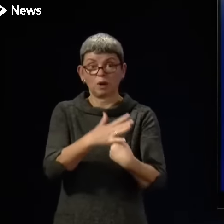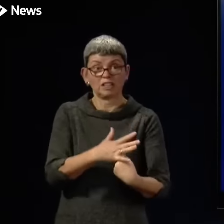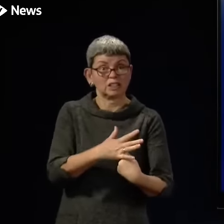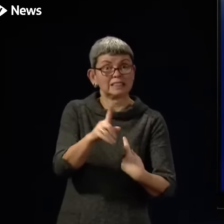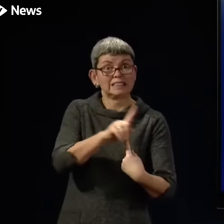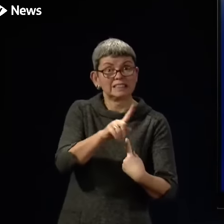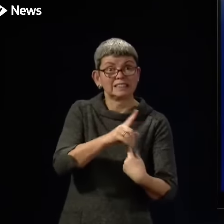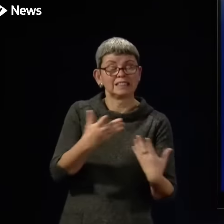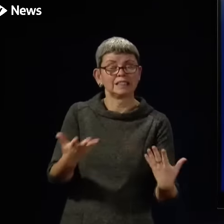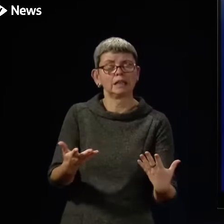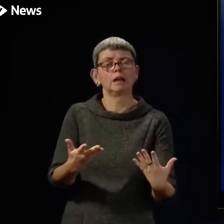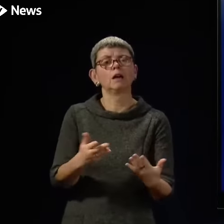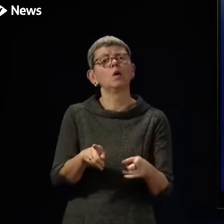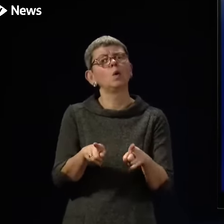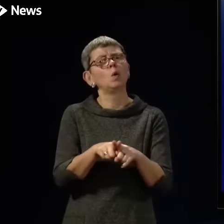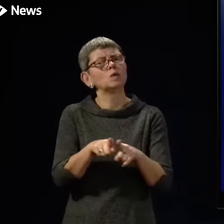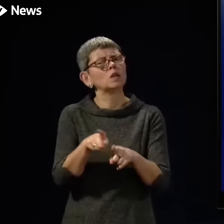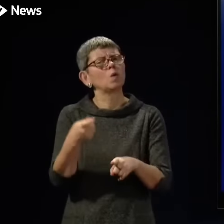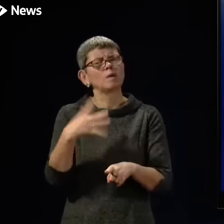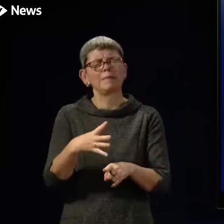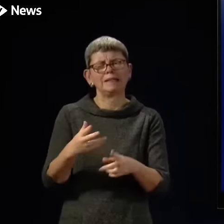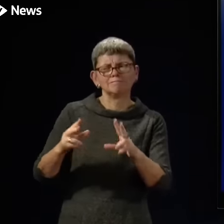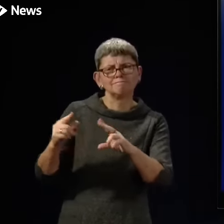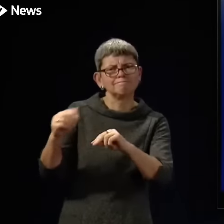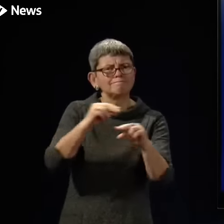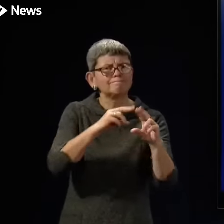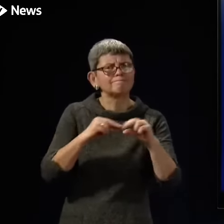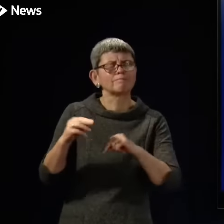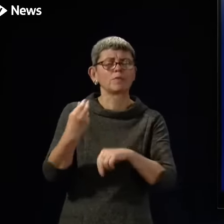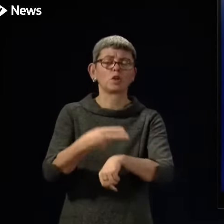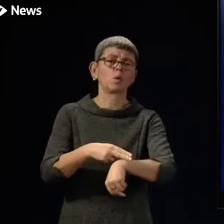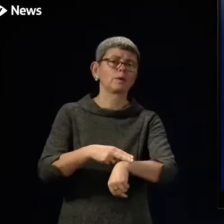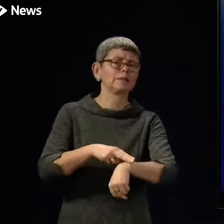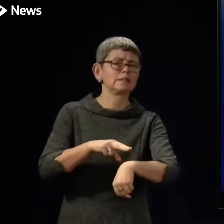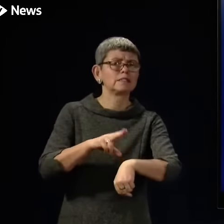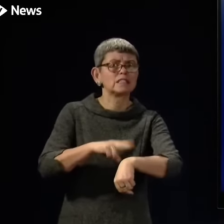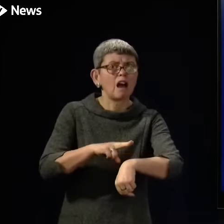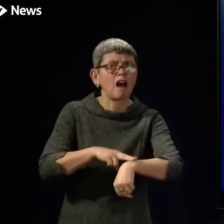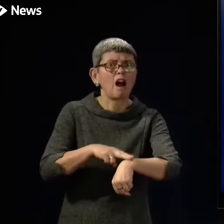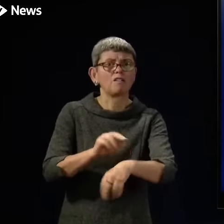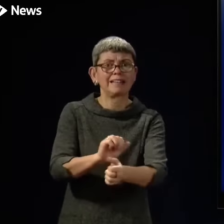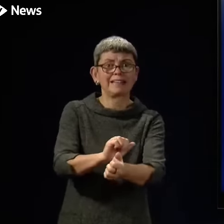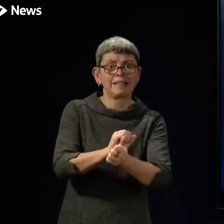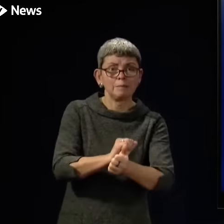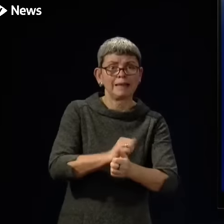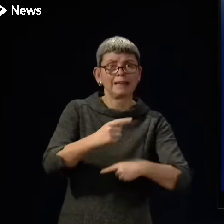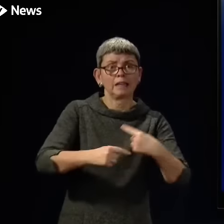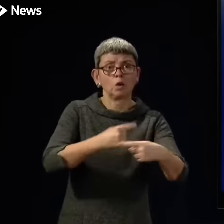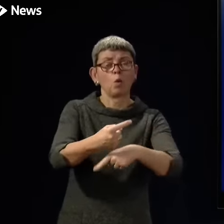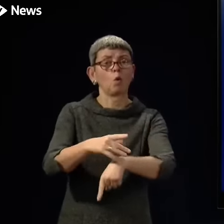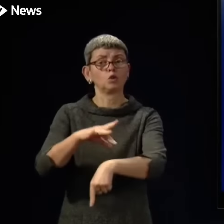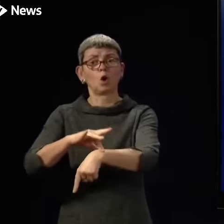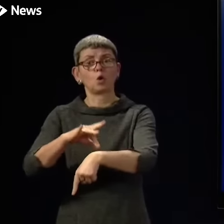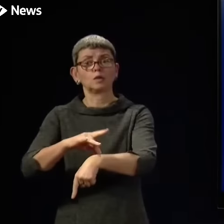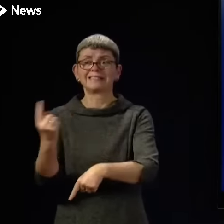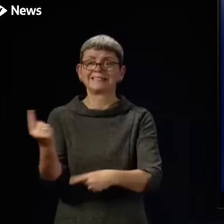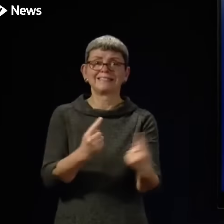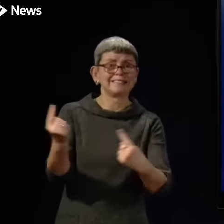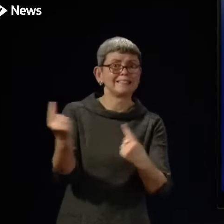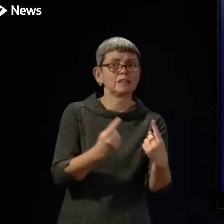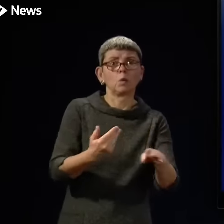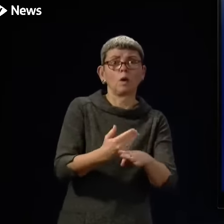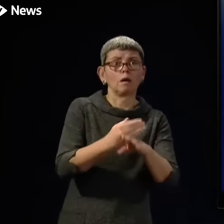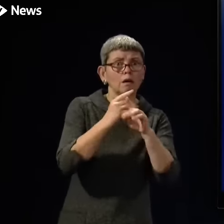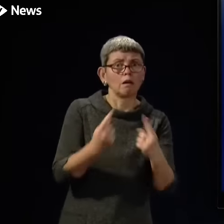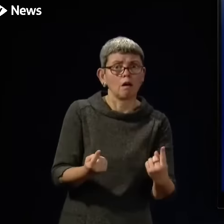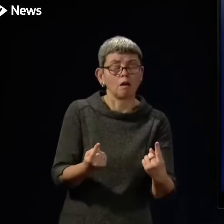about fears about retention of staff and doctors not being able to turn up for work. If these problems do continue in winters to come, how do